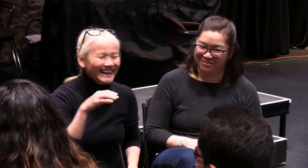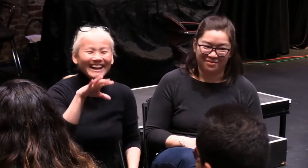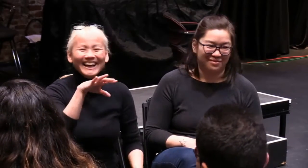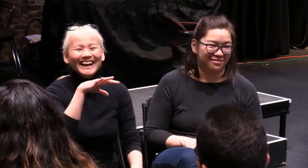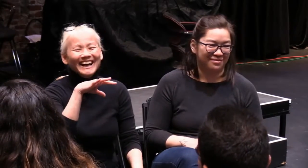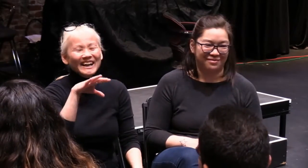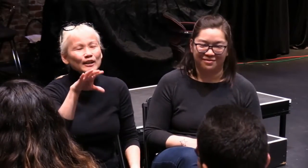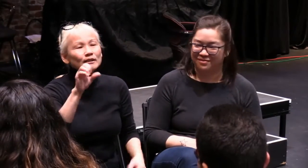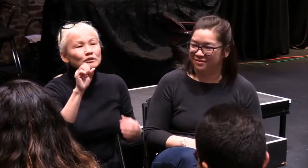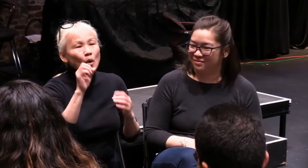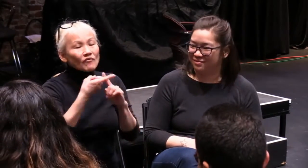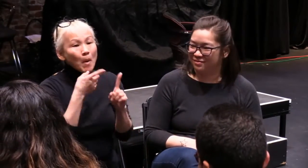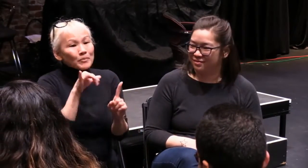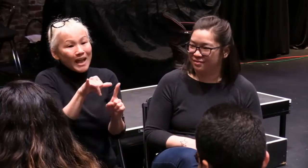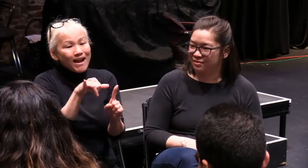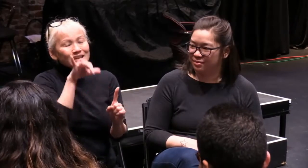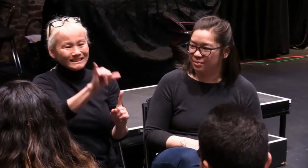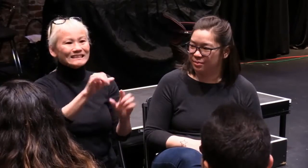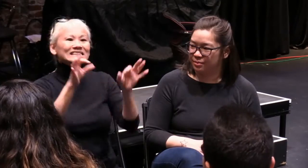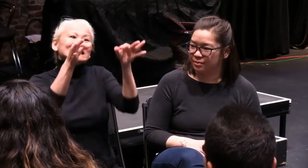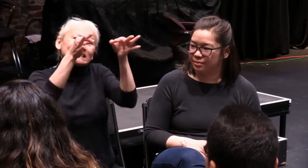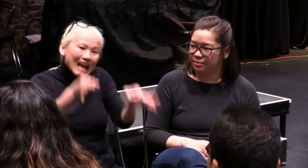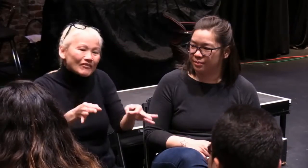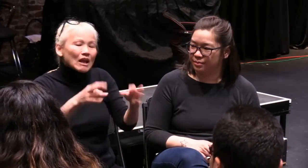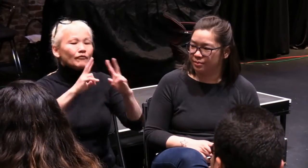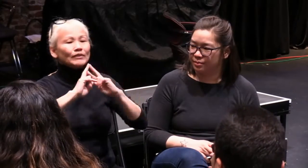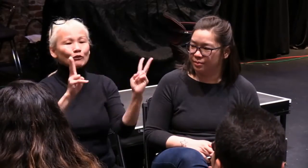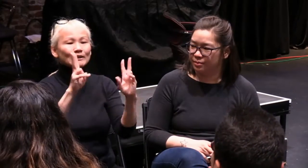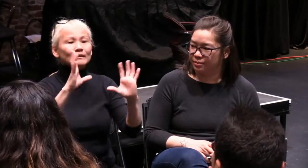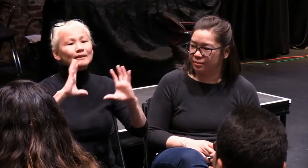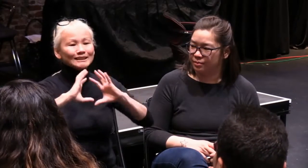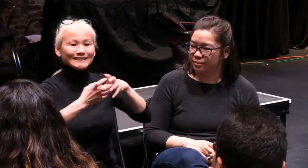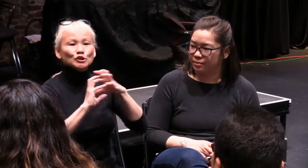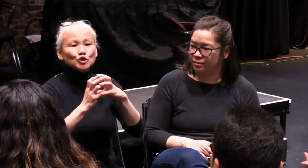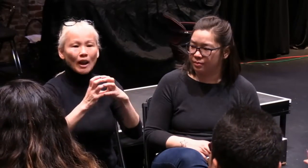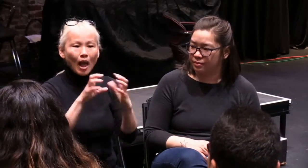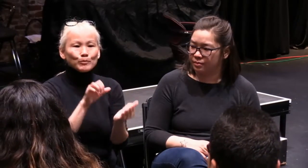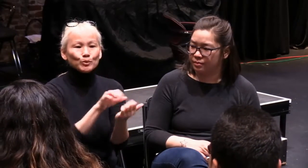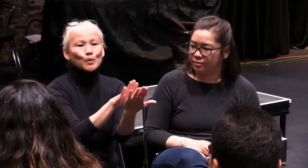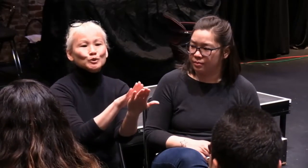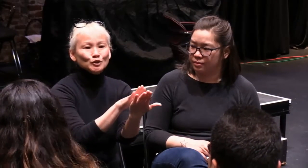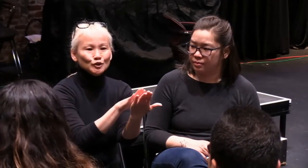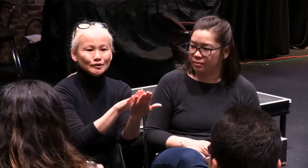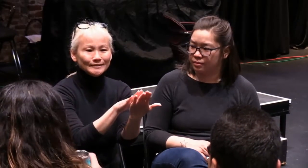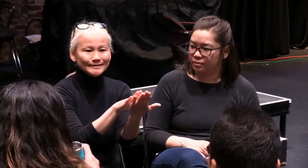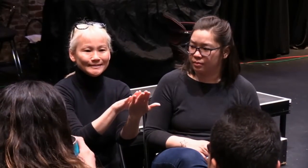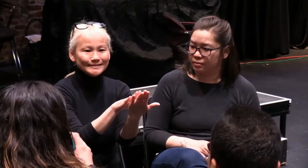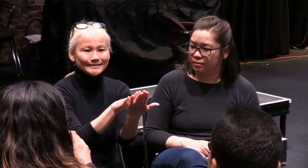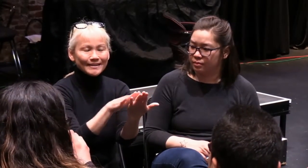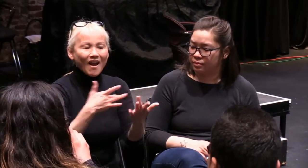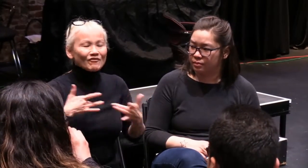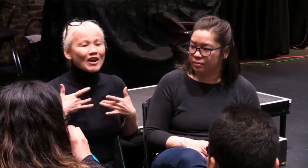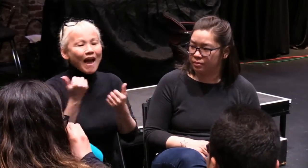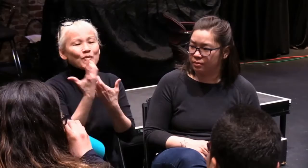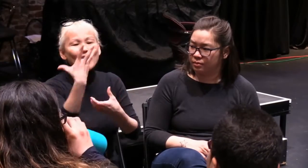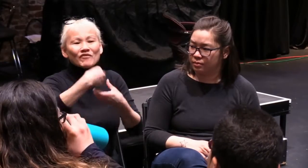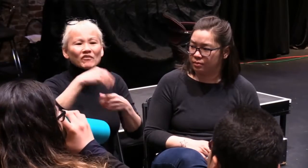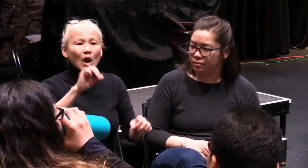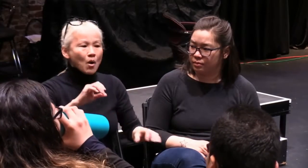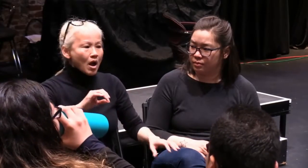union theater. We know how union theaters are, but definitely that was a great example to me